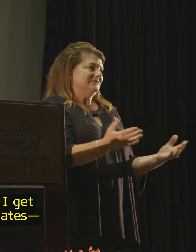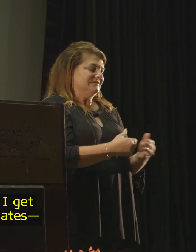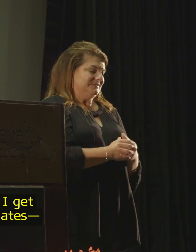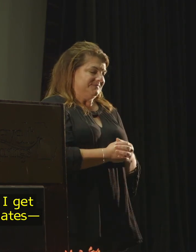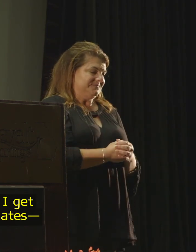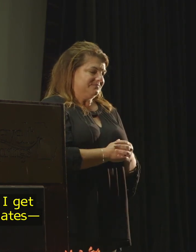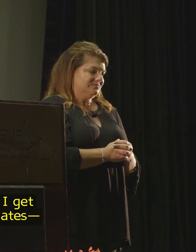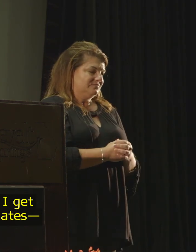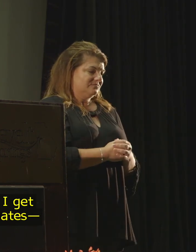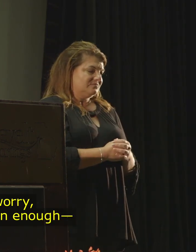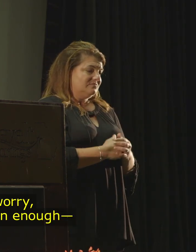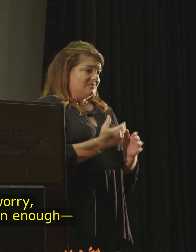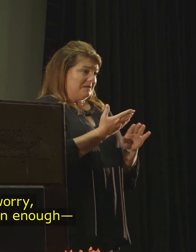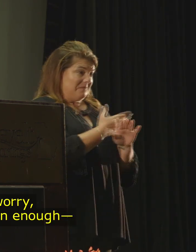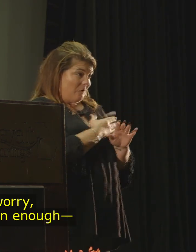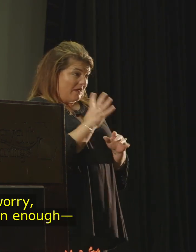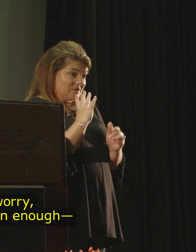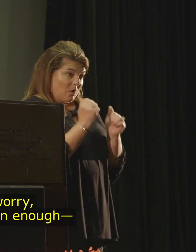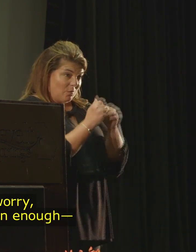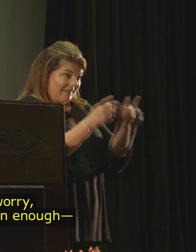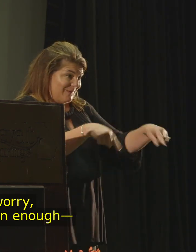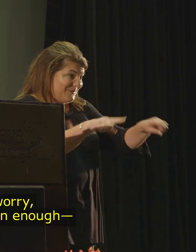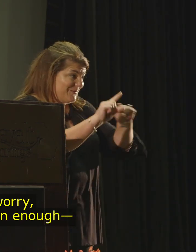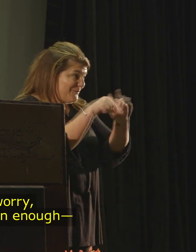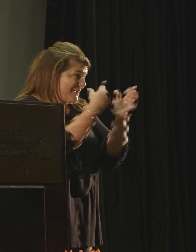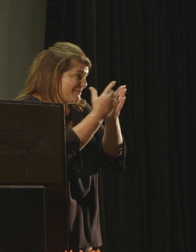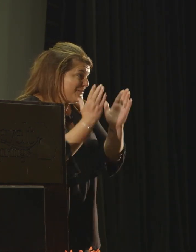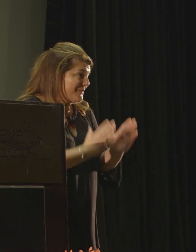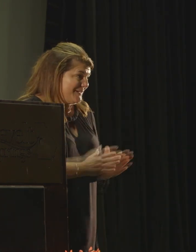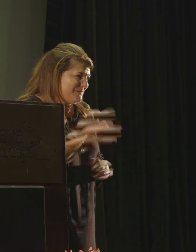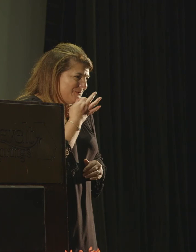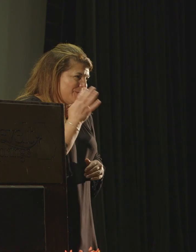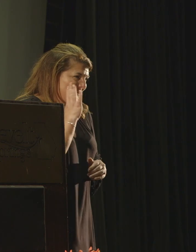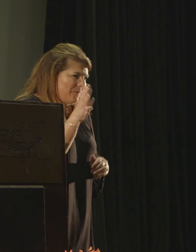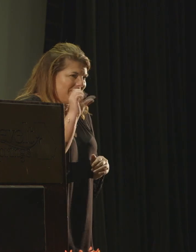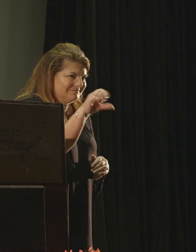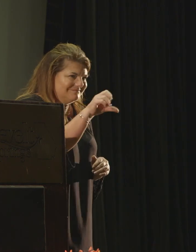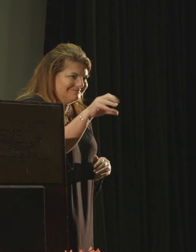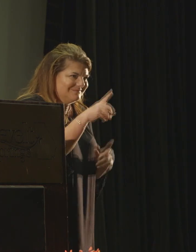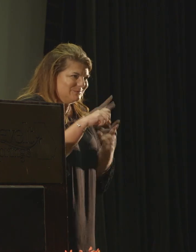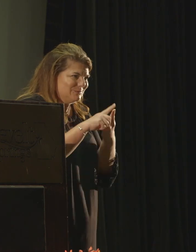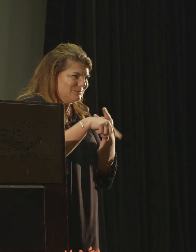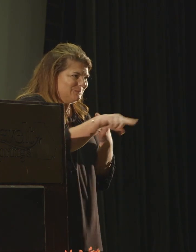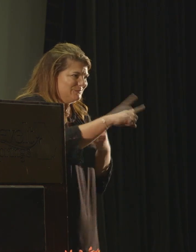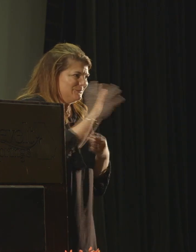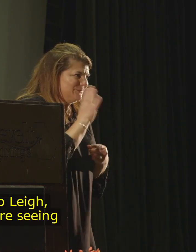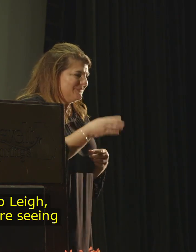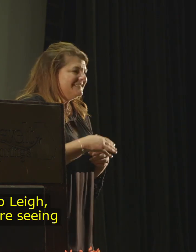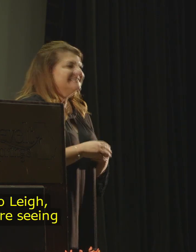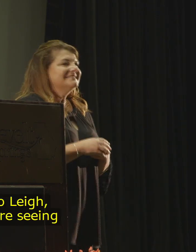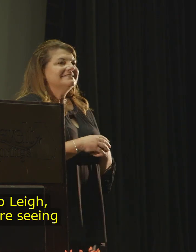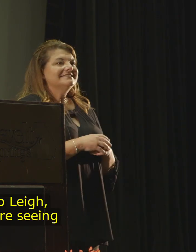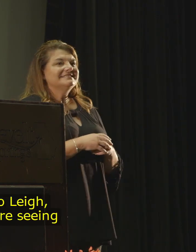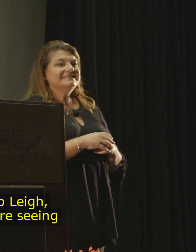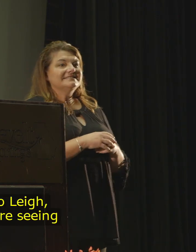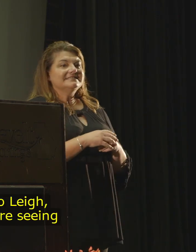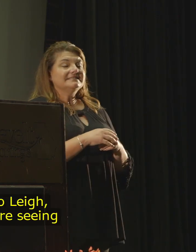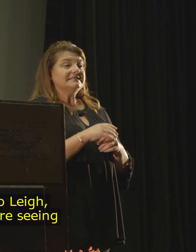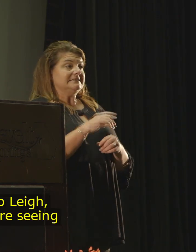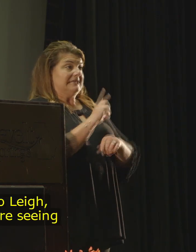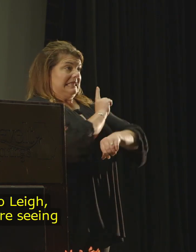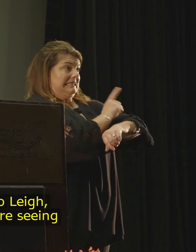And before I get to the graduates, and don't worry, I'll get to you soon enough, sitting next to Lee,